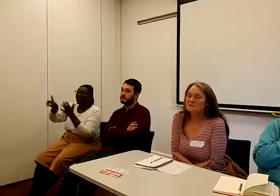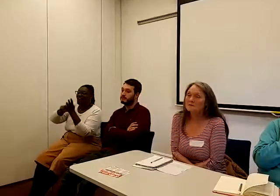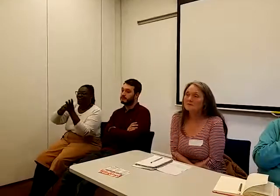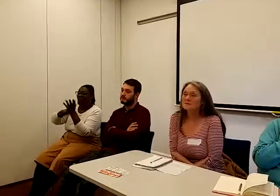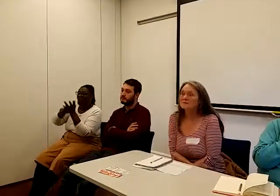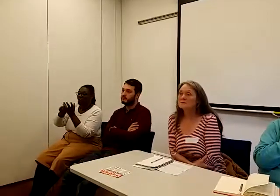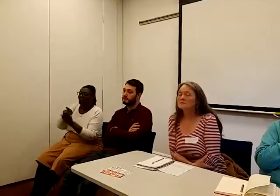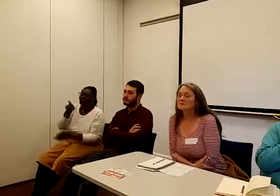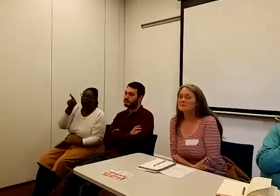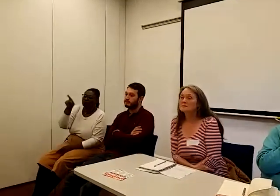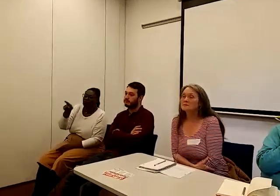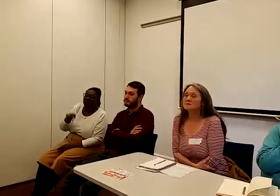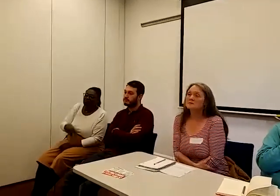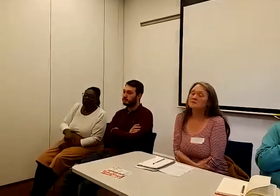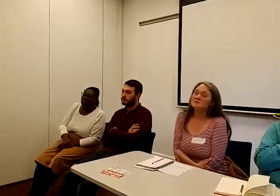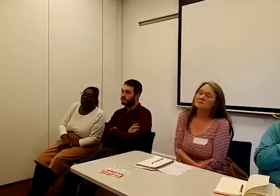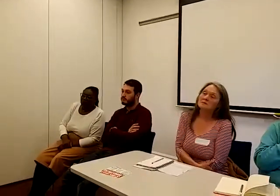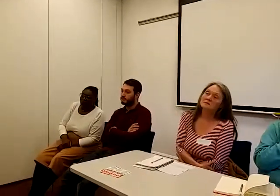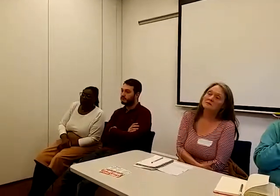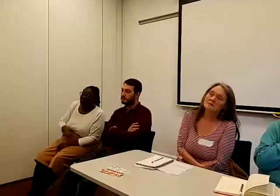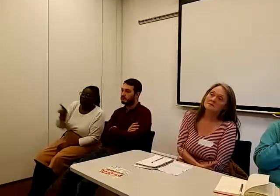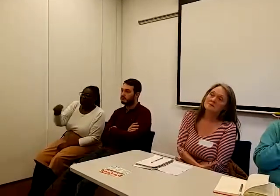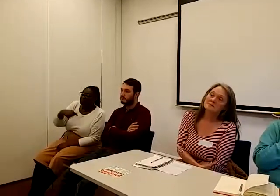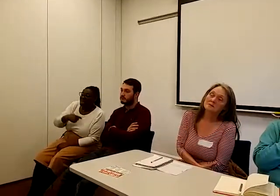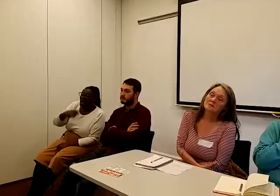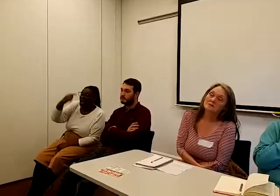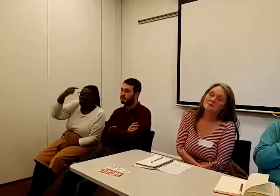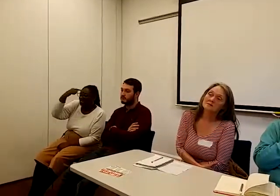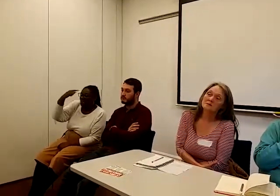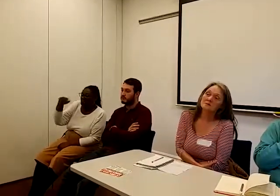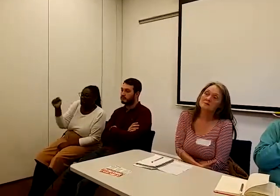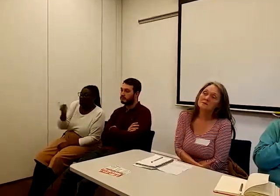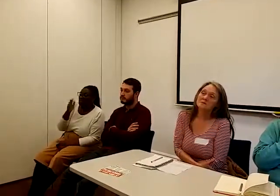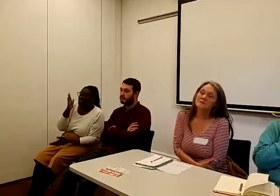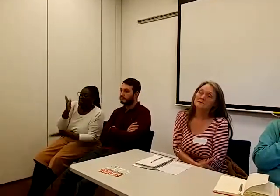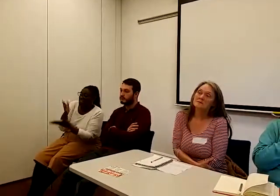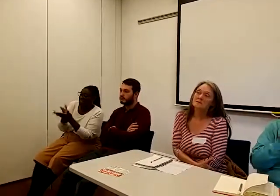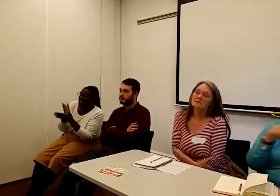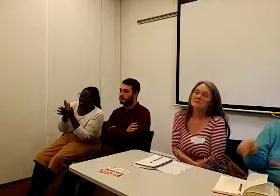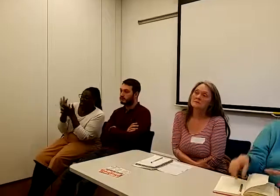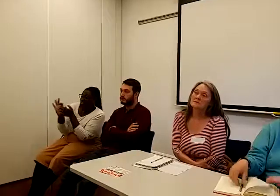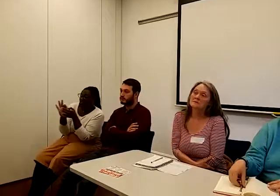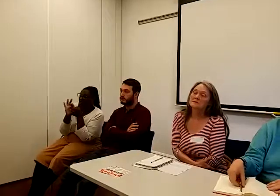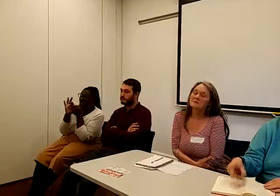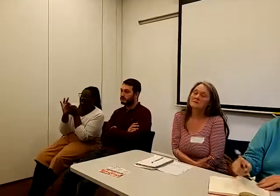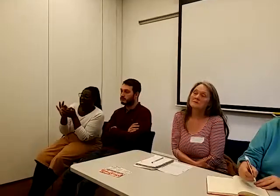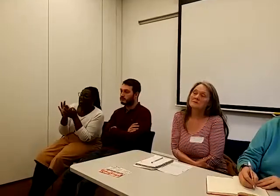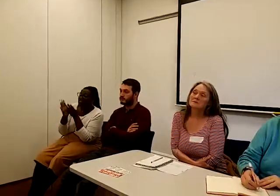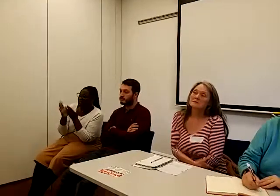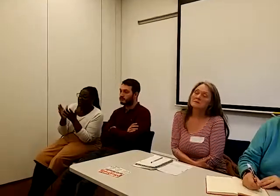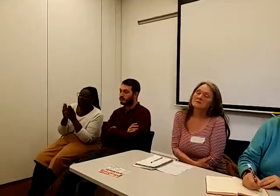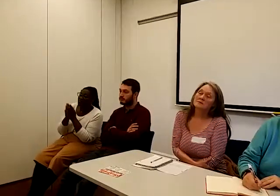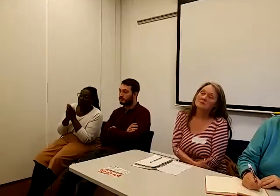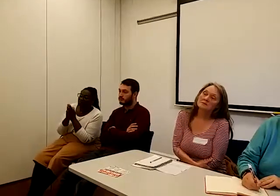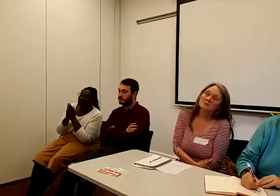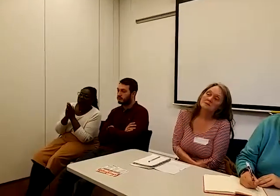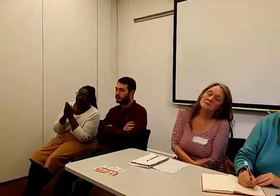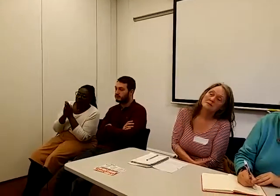I think that we should definitely be united about this. But we